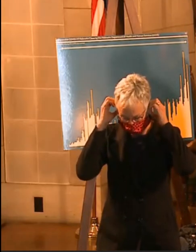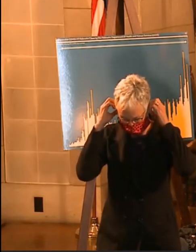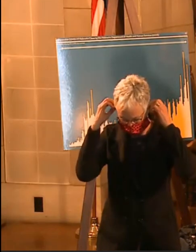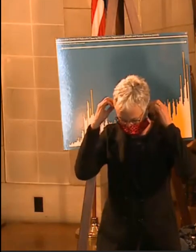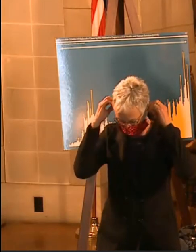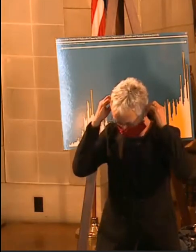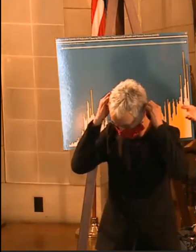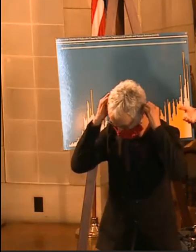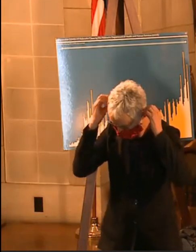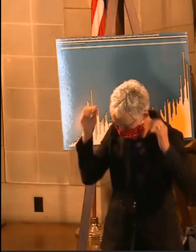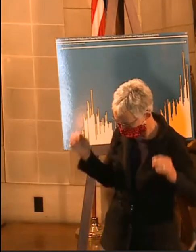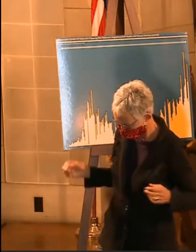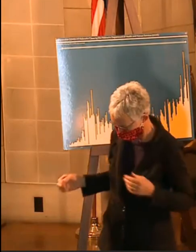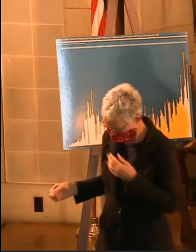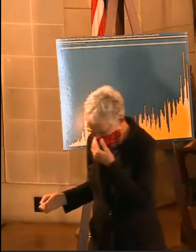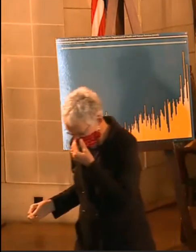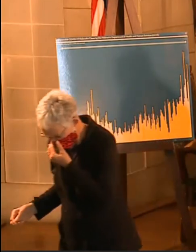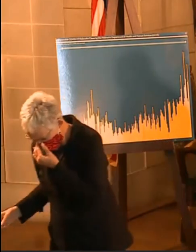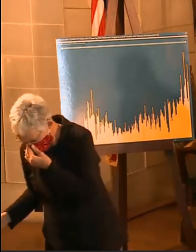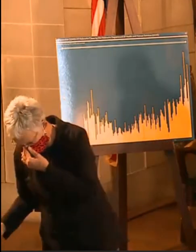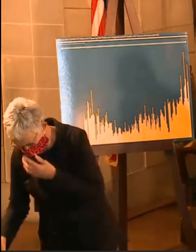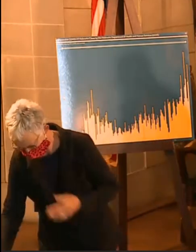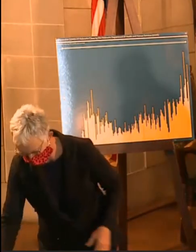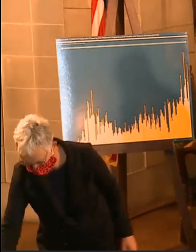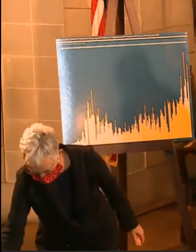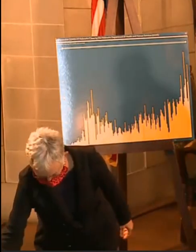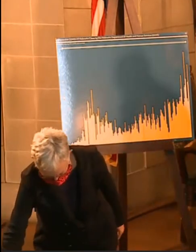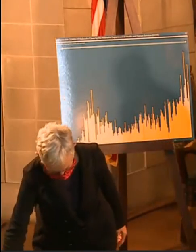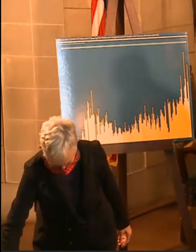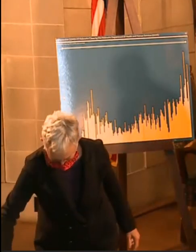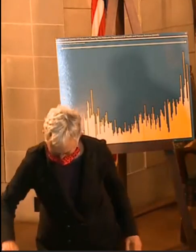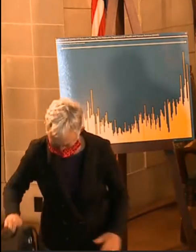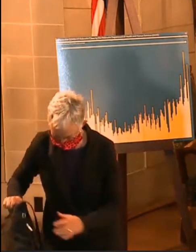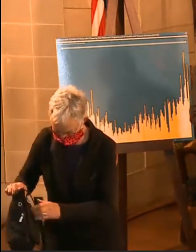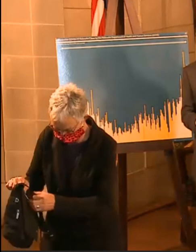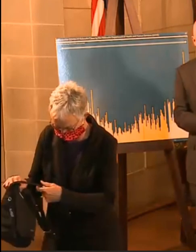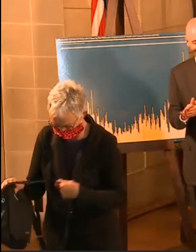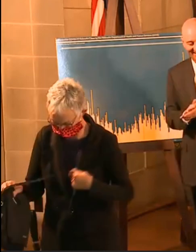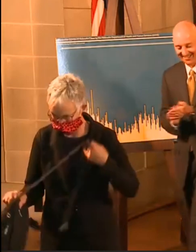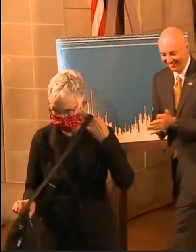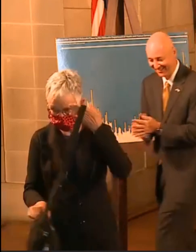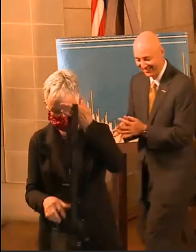I'm going to say no. I haven't just emphasized how much I want to present for you. Okay. Okay.